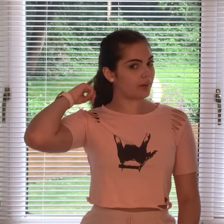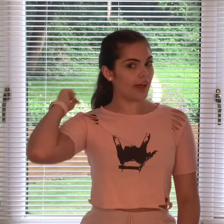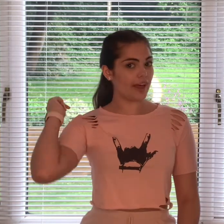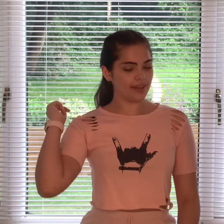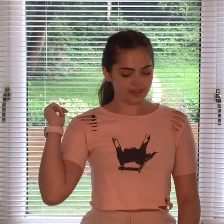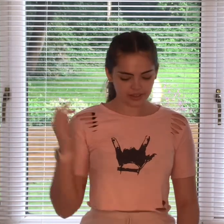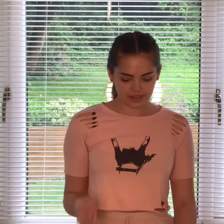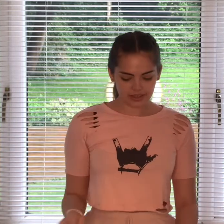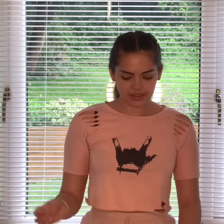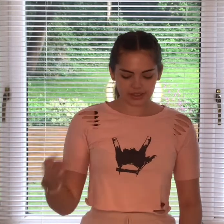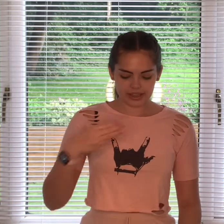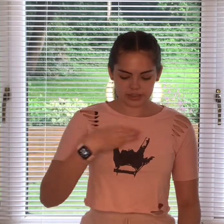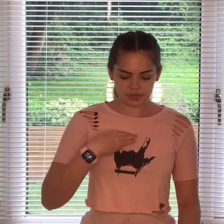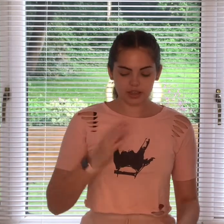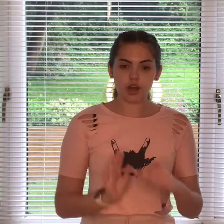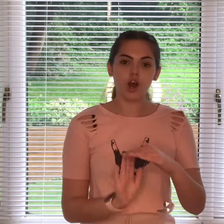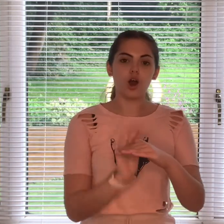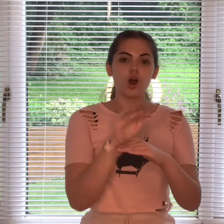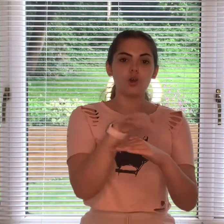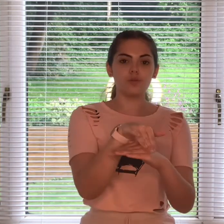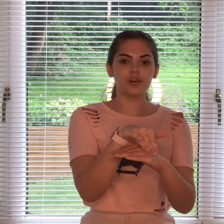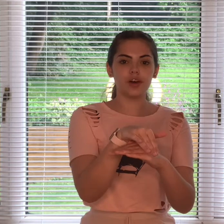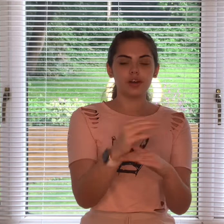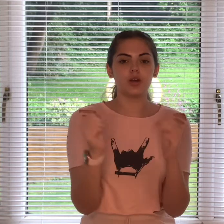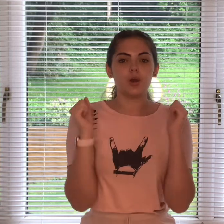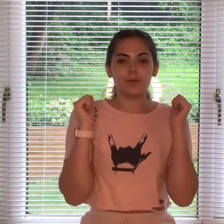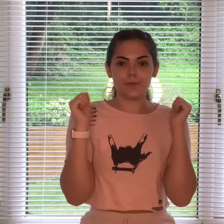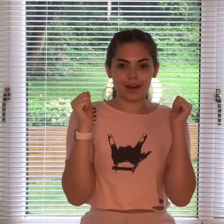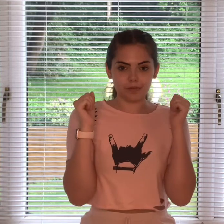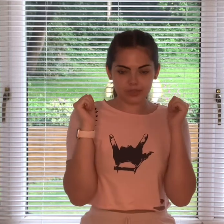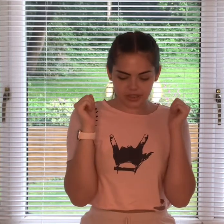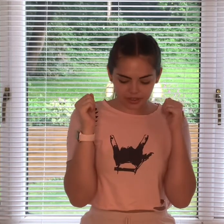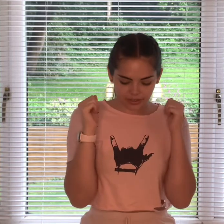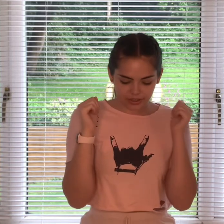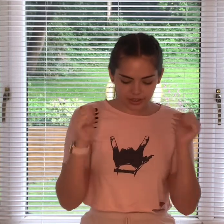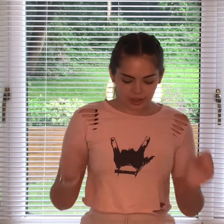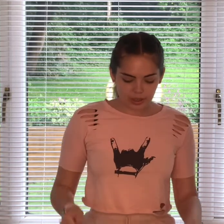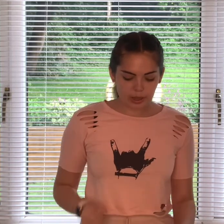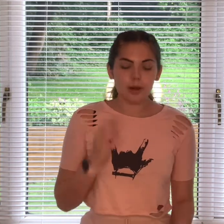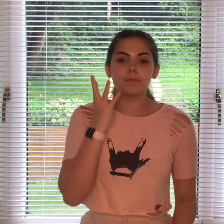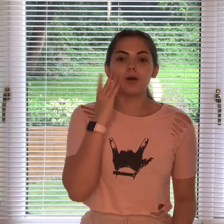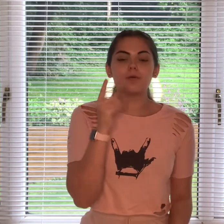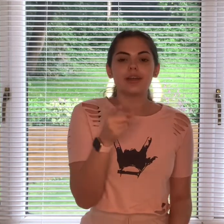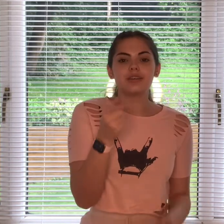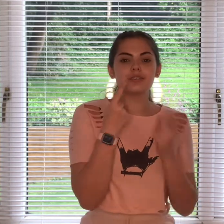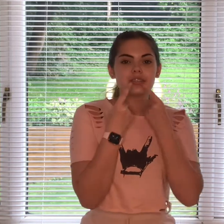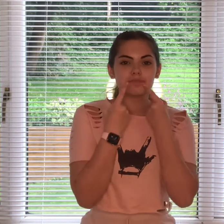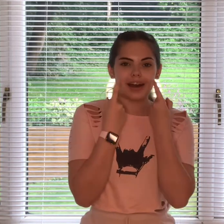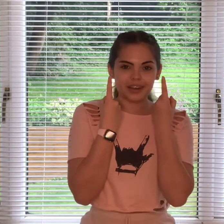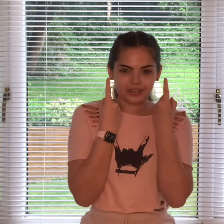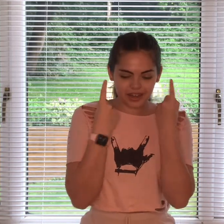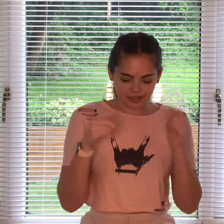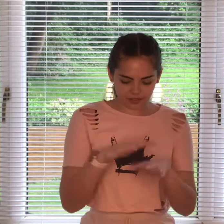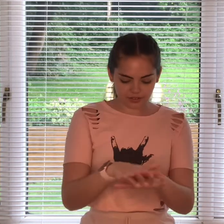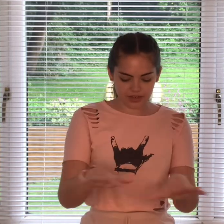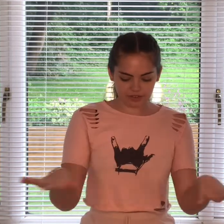hair gets me over wound but when you smile at the ground